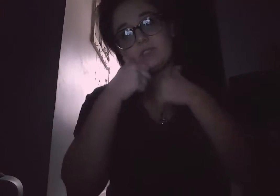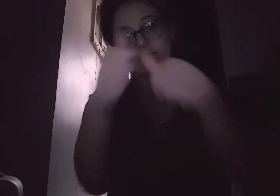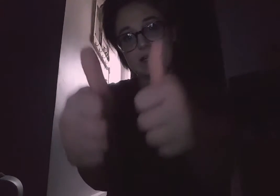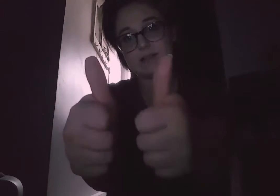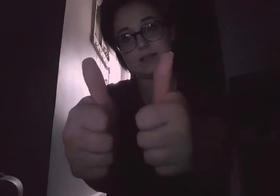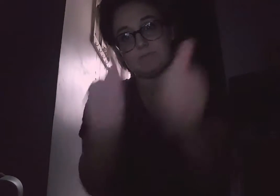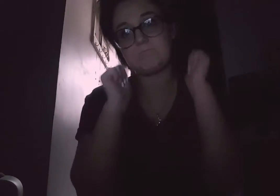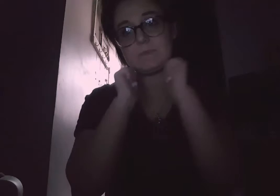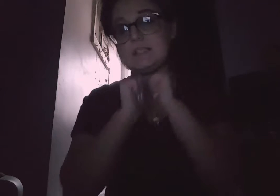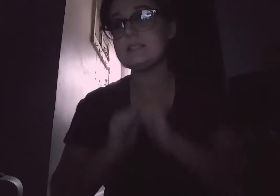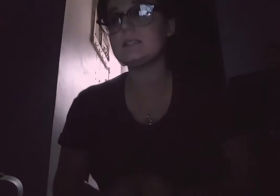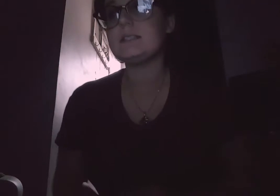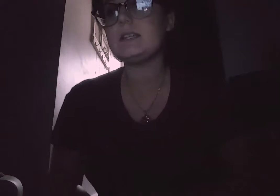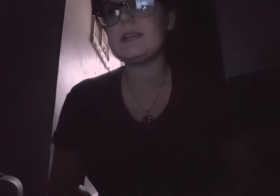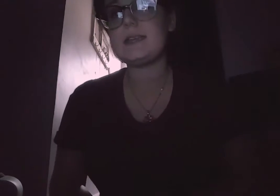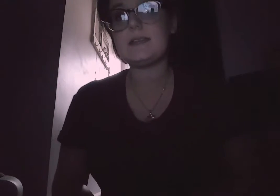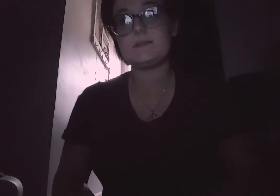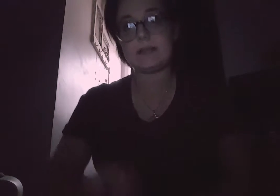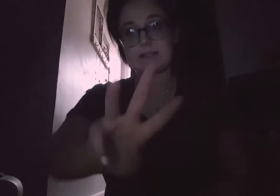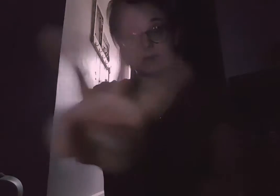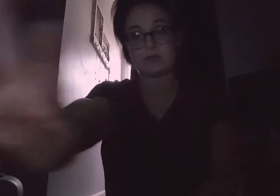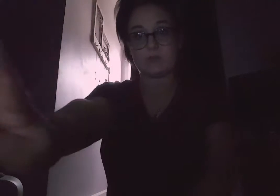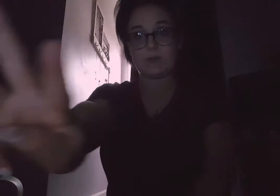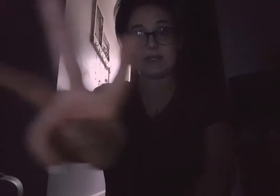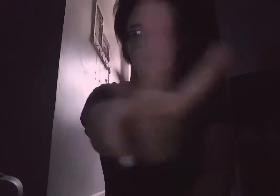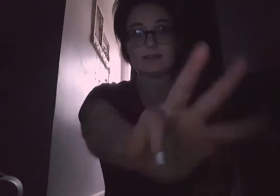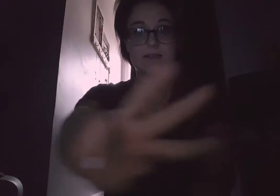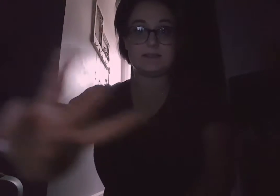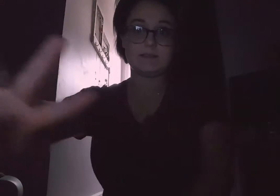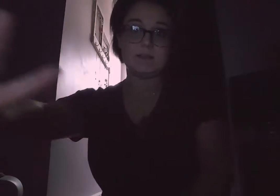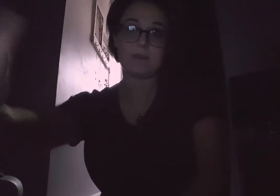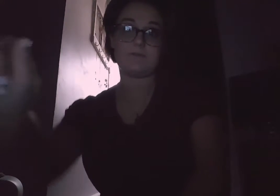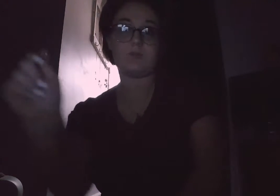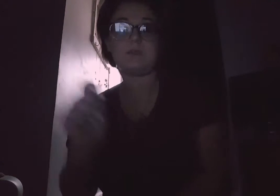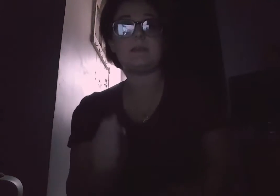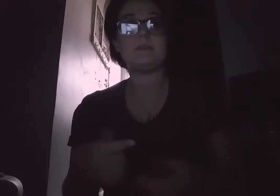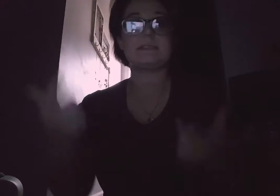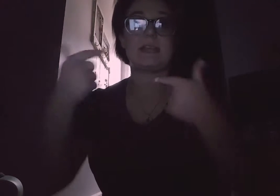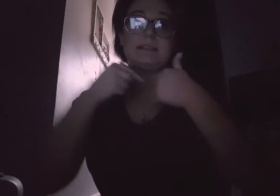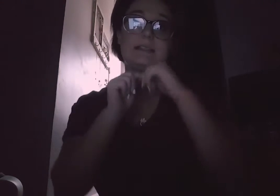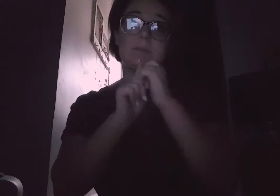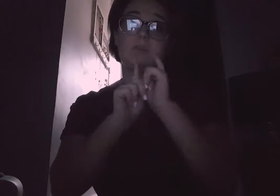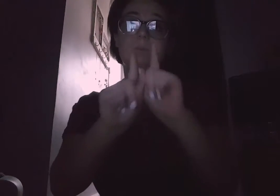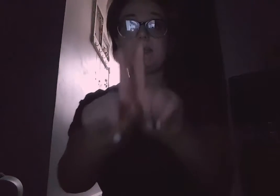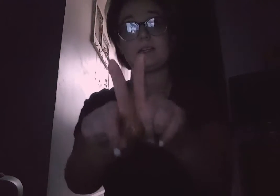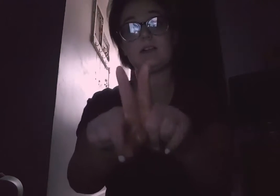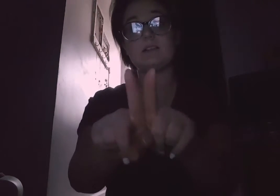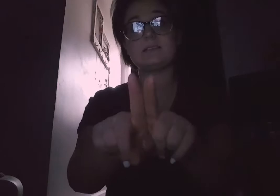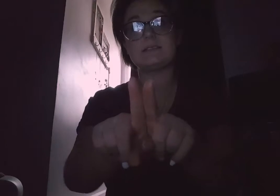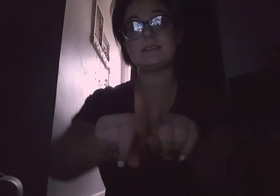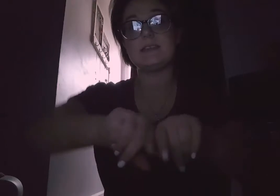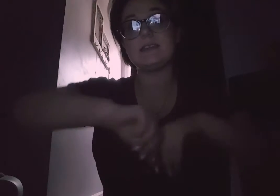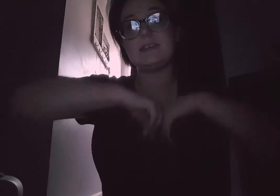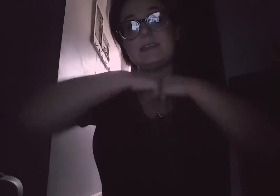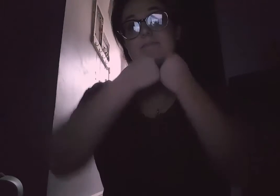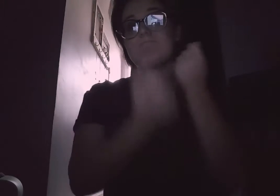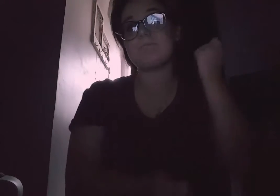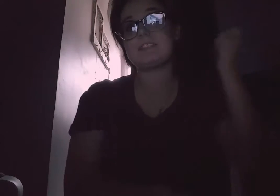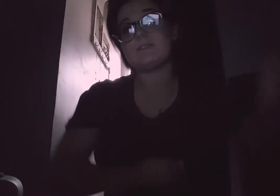check out him. And, fact number three. My full name is Caitlin Emerald Pentecost. So,